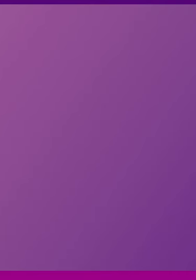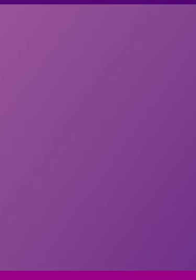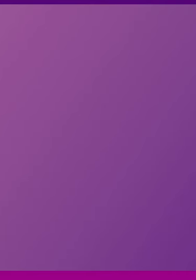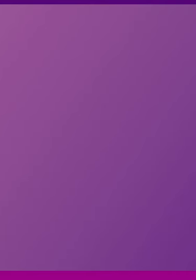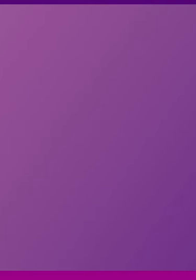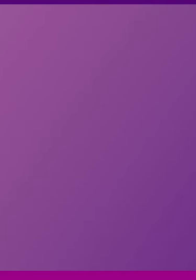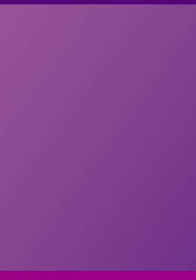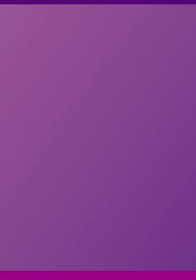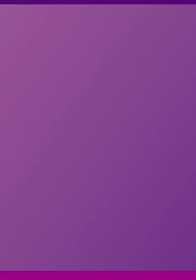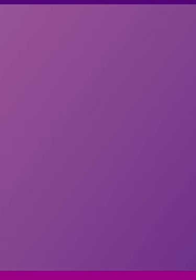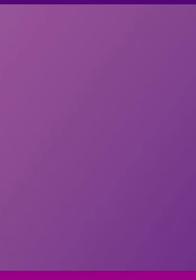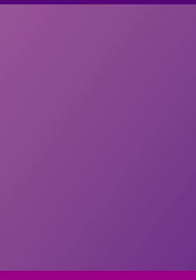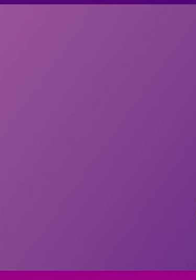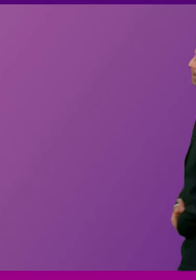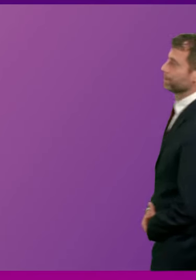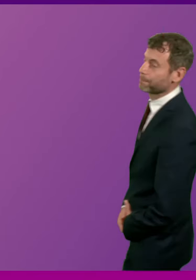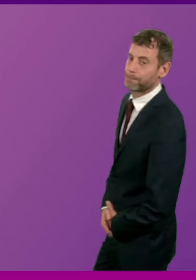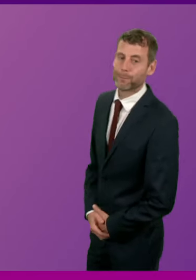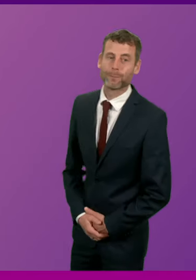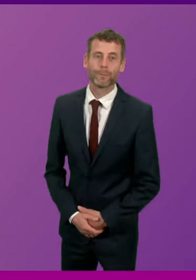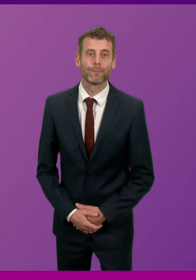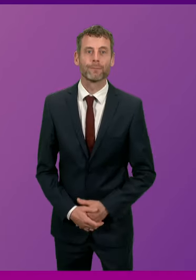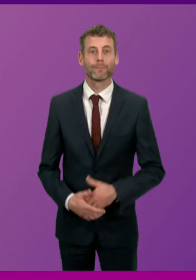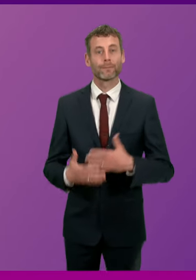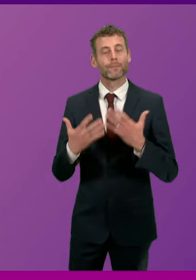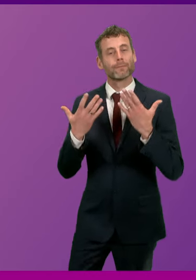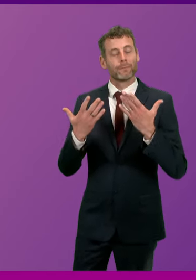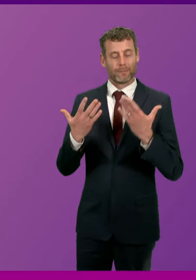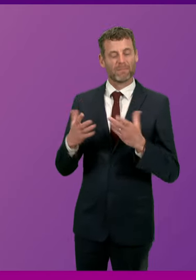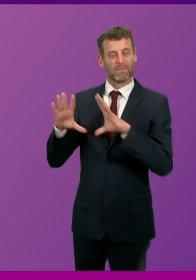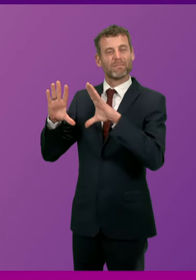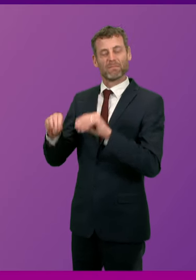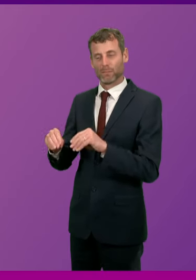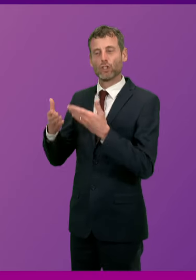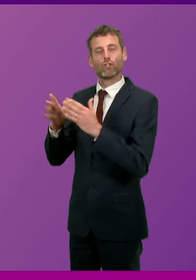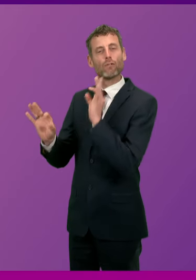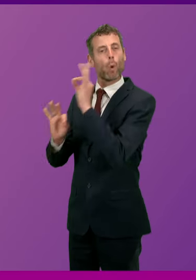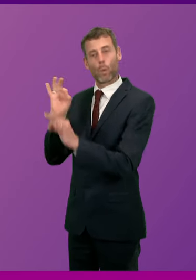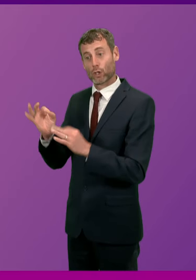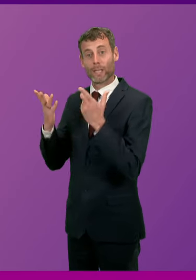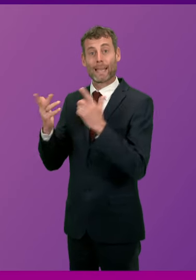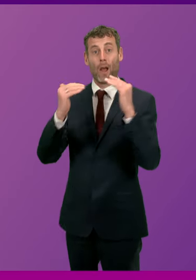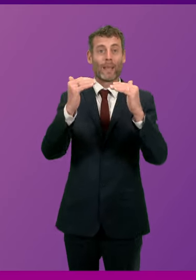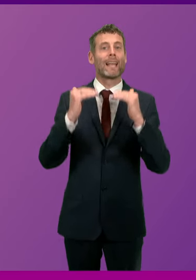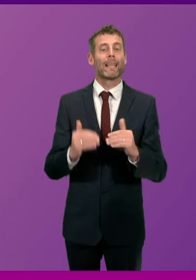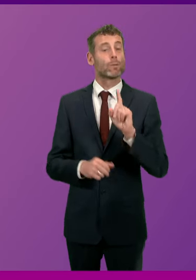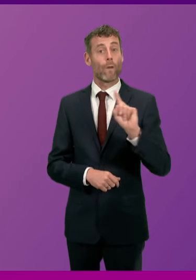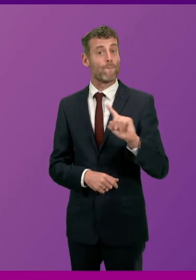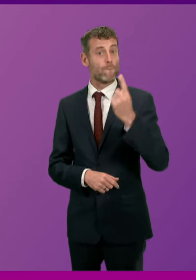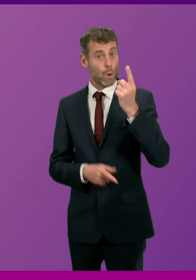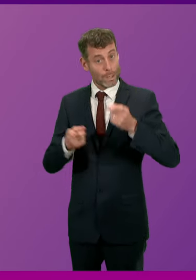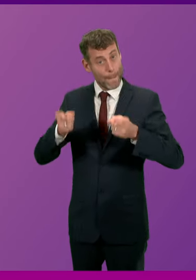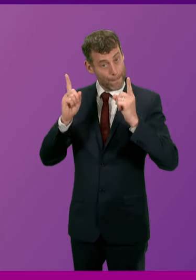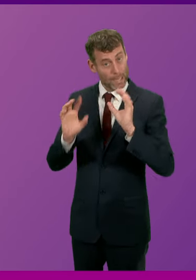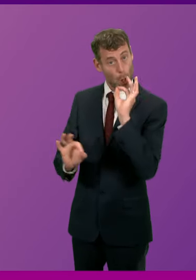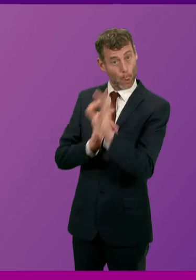Thank you. At that point, we conclude general questions this morning. Our next item of business is First Minister's questions,